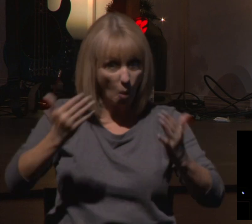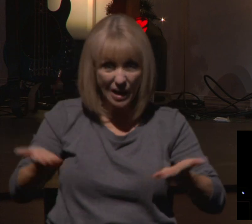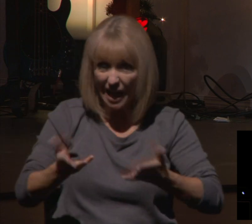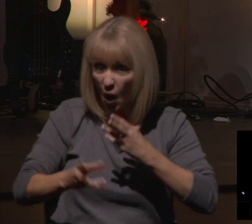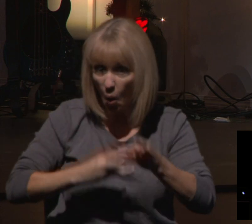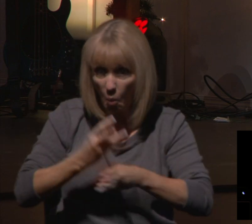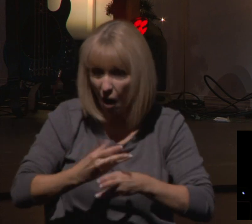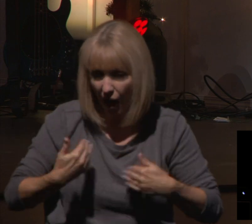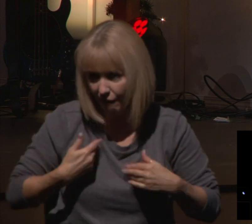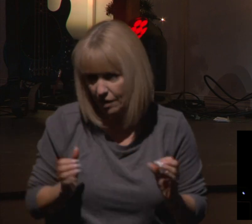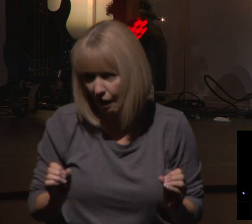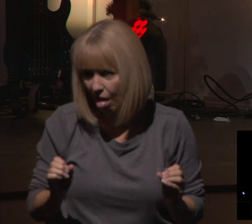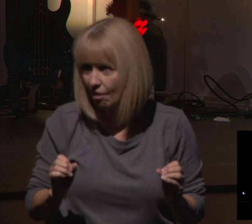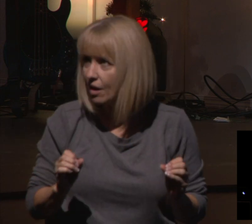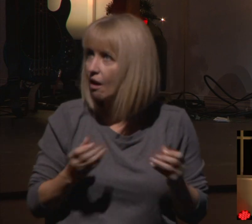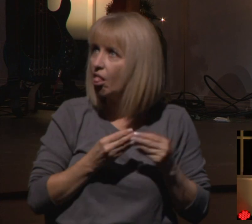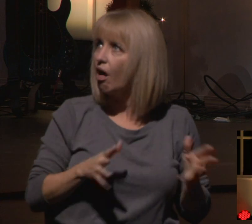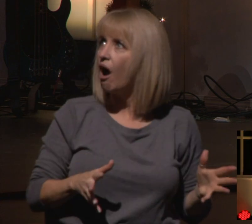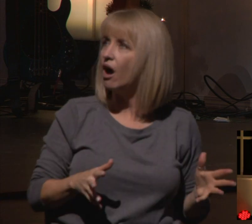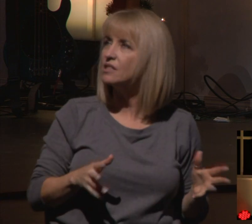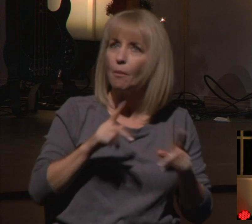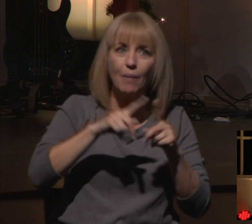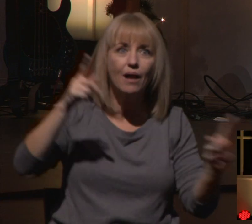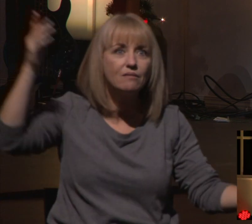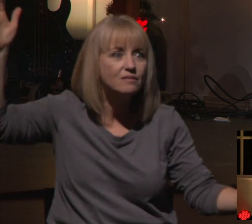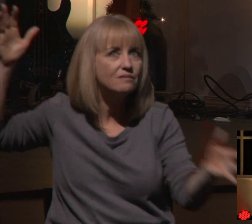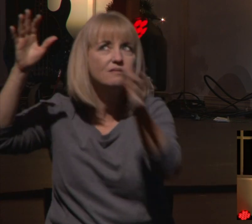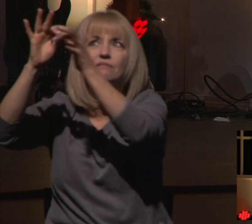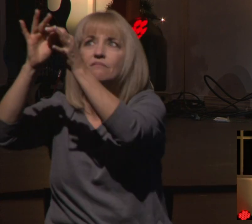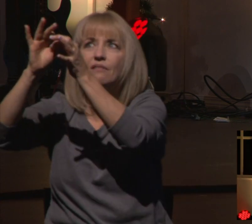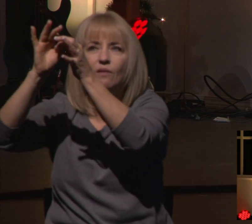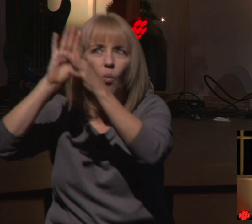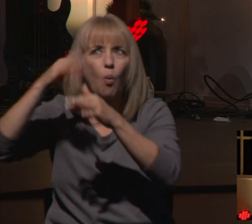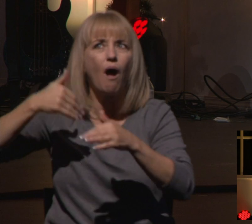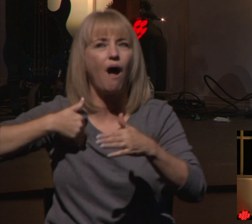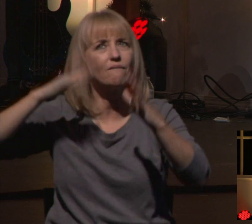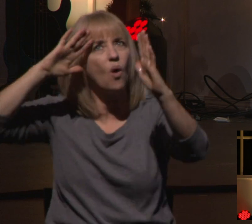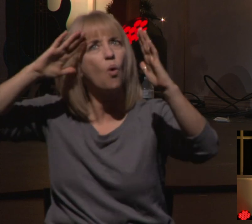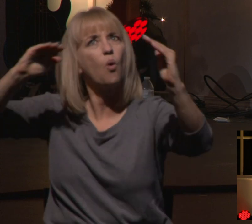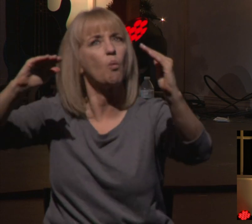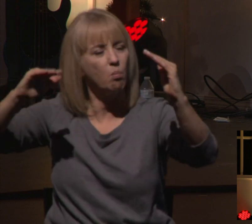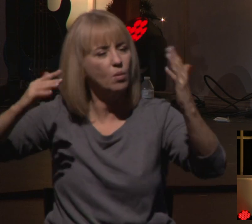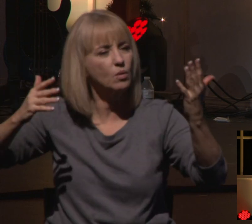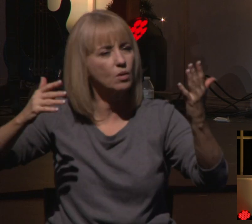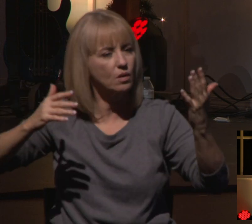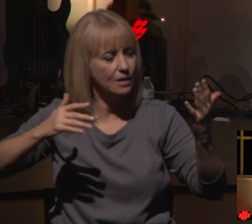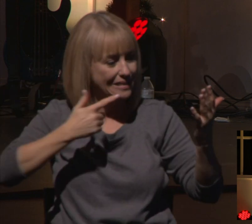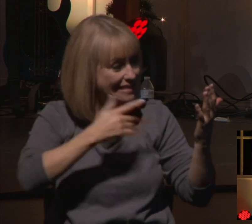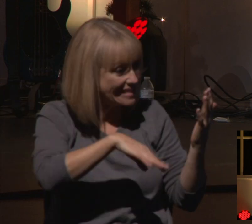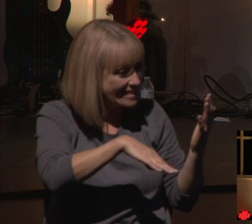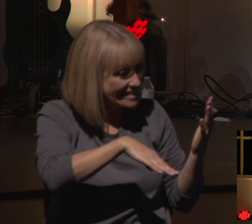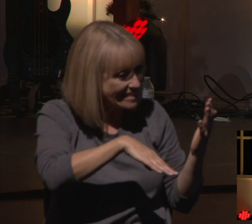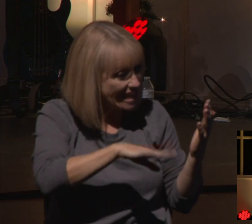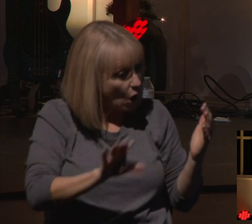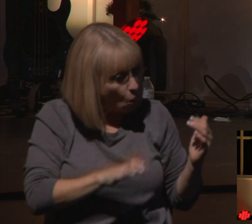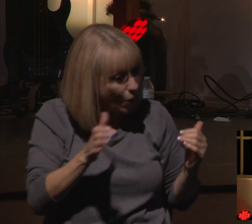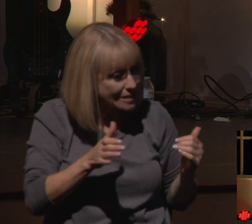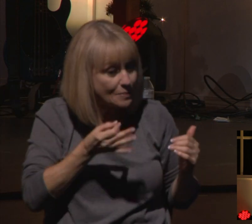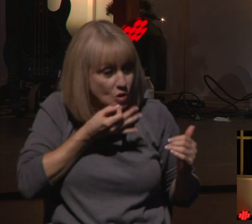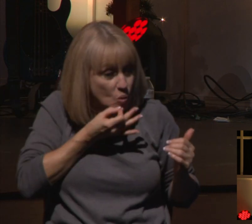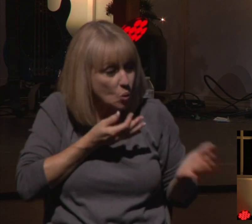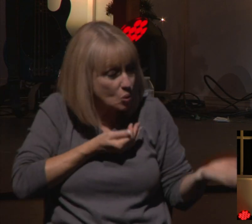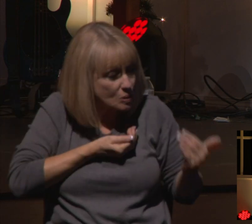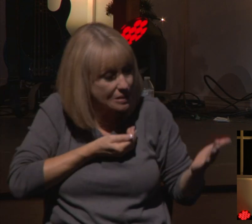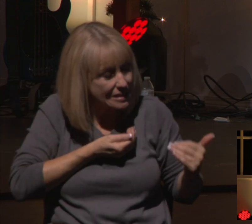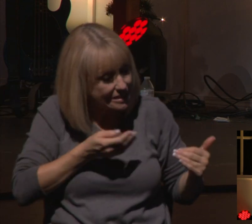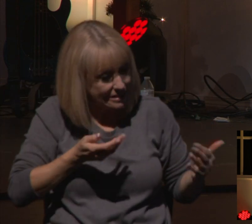in exile. Essentially, these prophecies were a way for God to look at the nation of Israel and say, Christmas is coming, pack up your